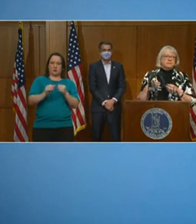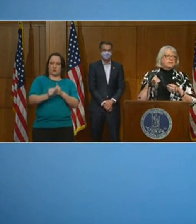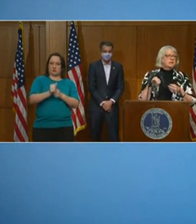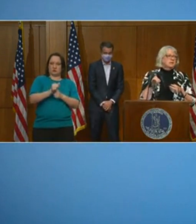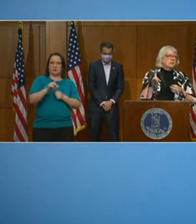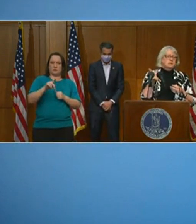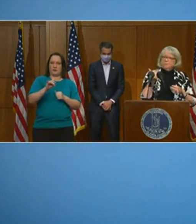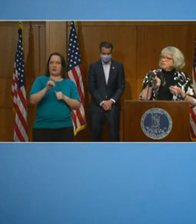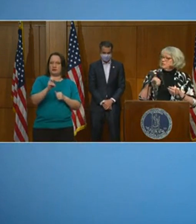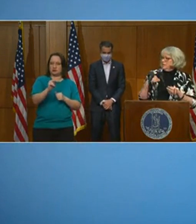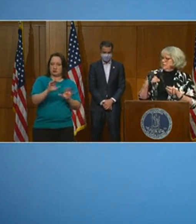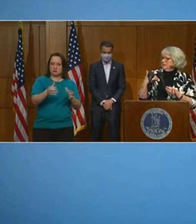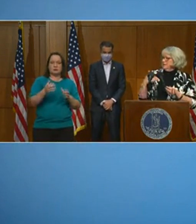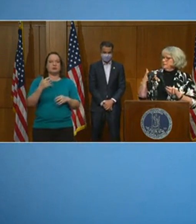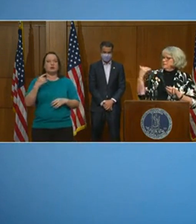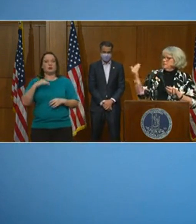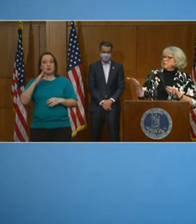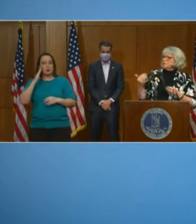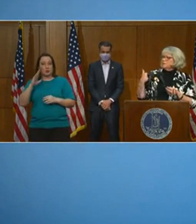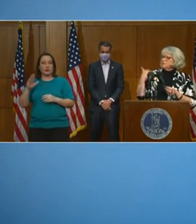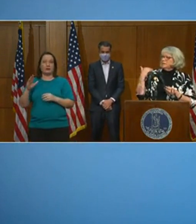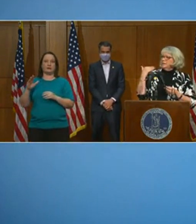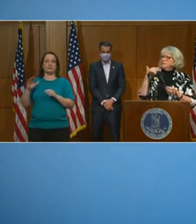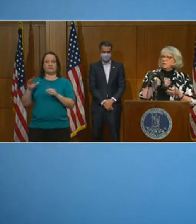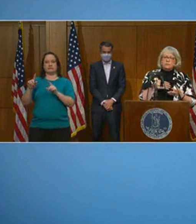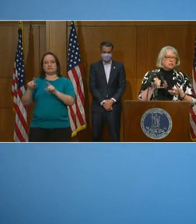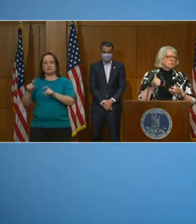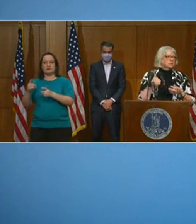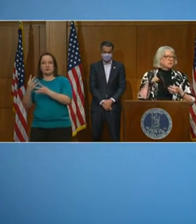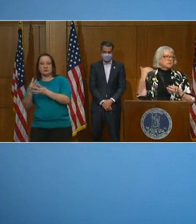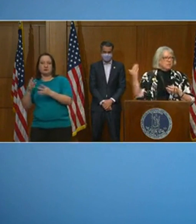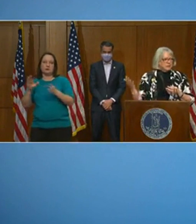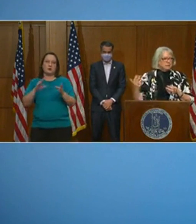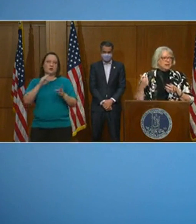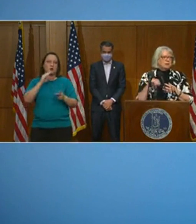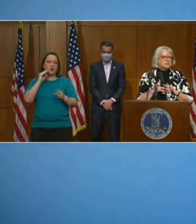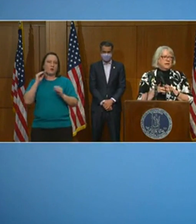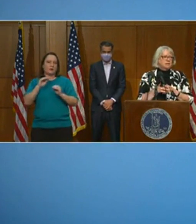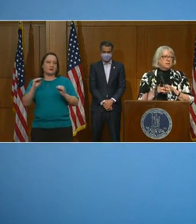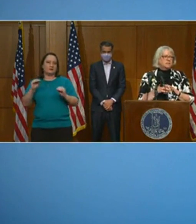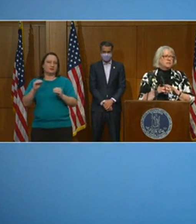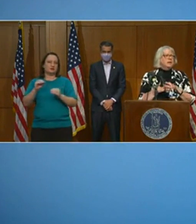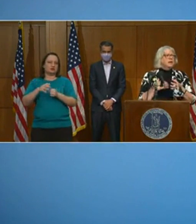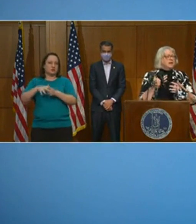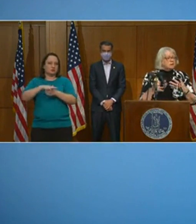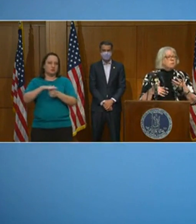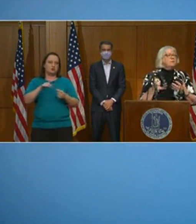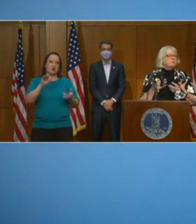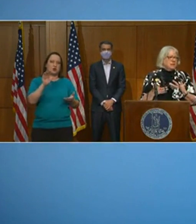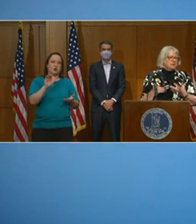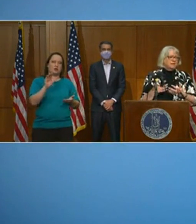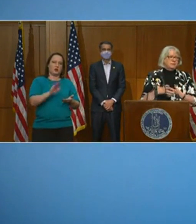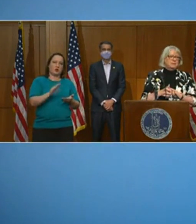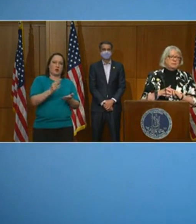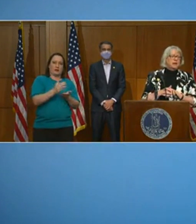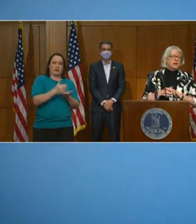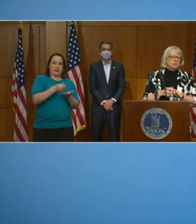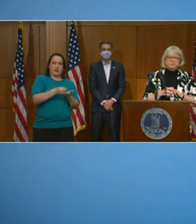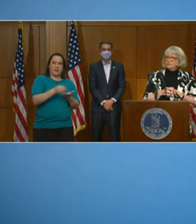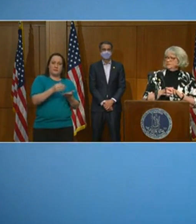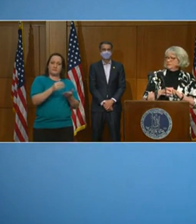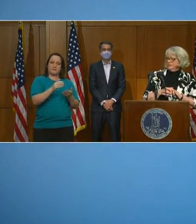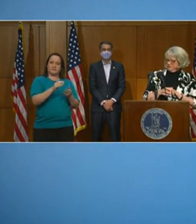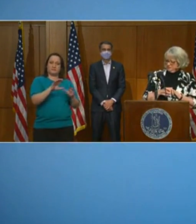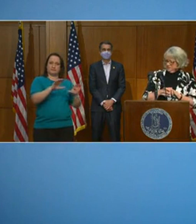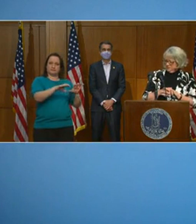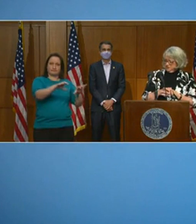surveillance in nursing and correctional facilities, homeless shelters, low income housing complexes. Anywhere where we've identified there might be a higher